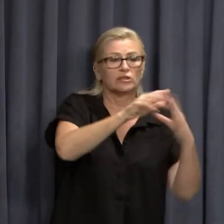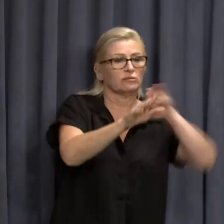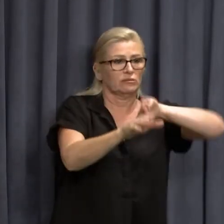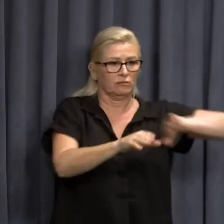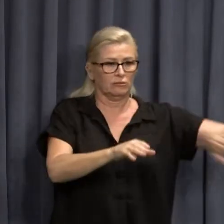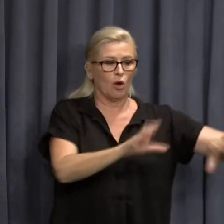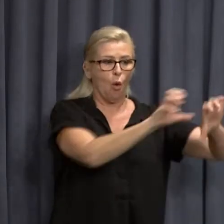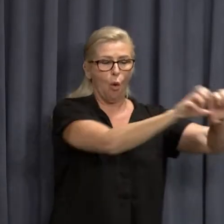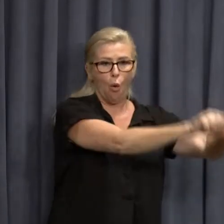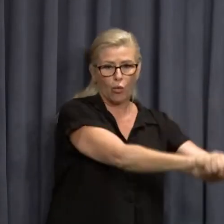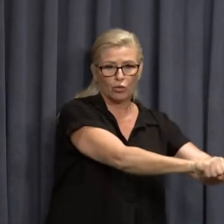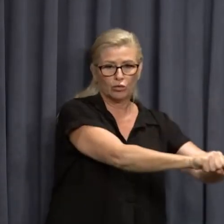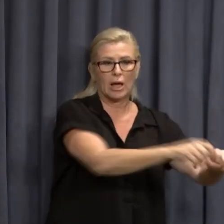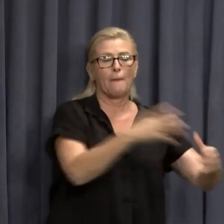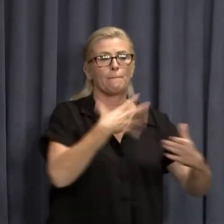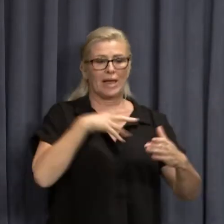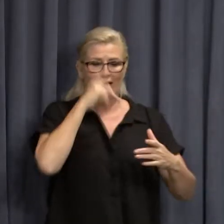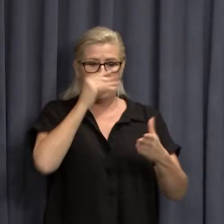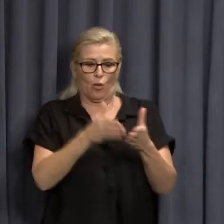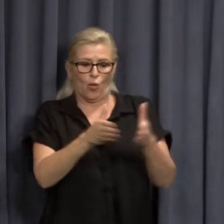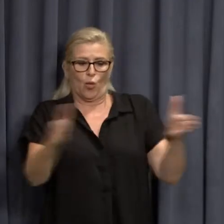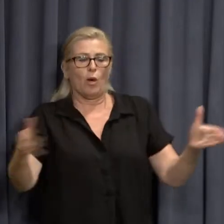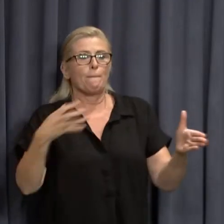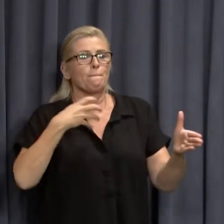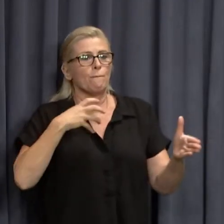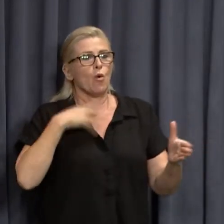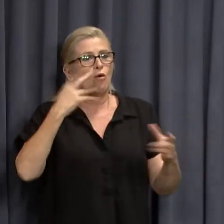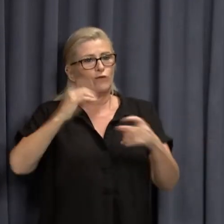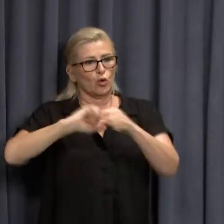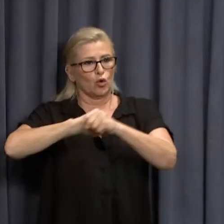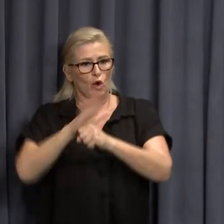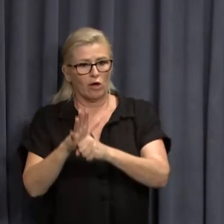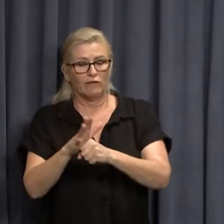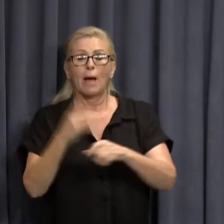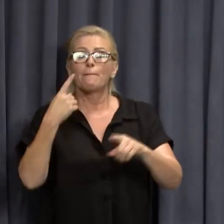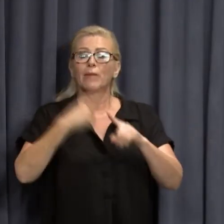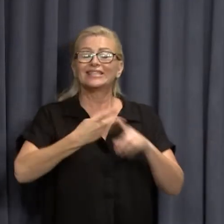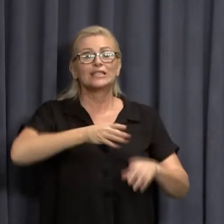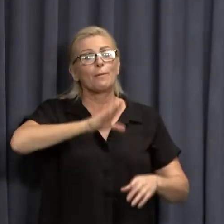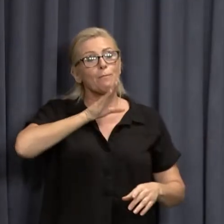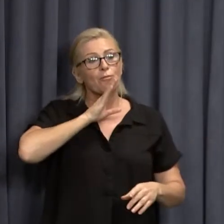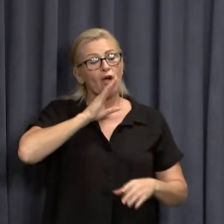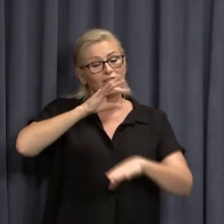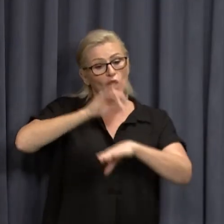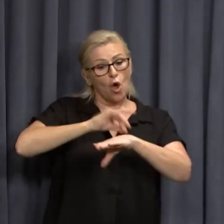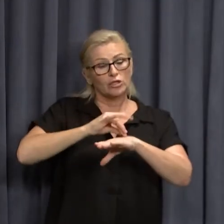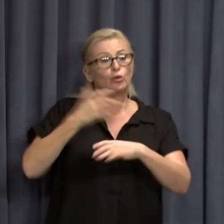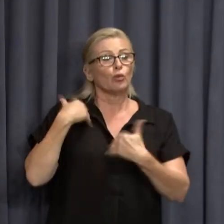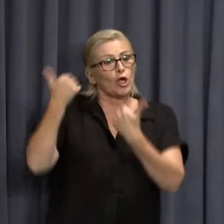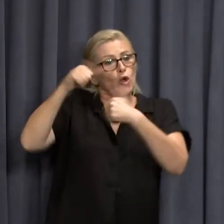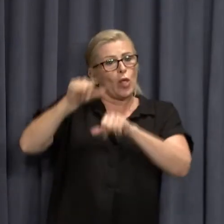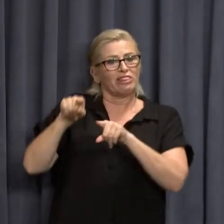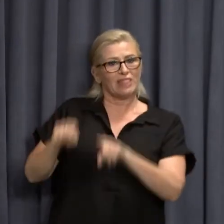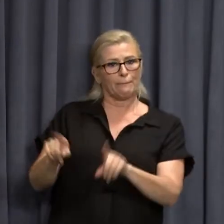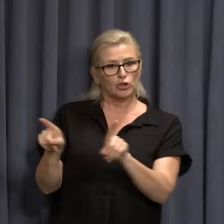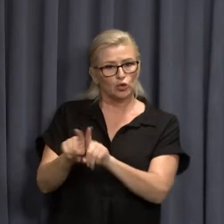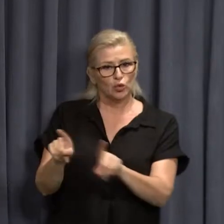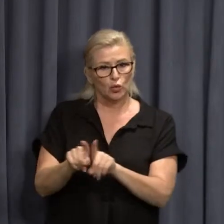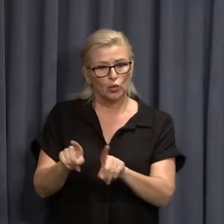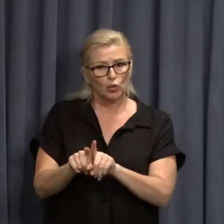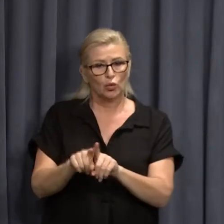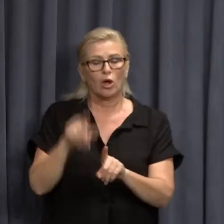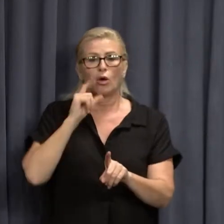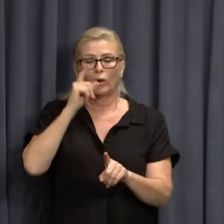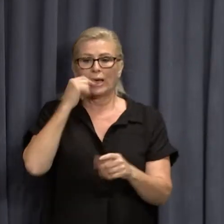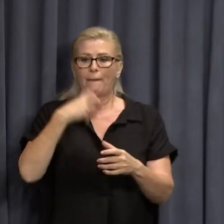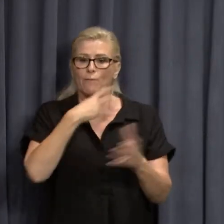and beds. We will also have the capacity to use the private sector workforce and beds. And we will obviously be able to expand